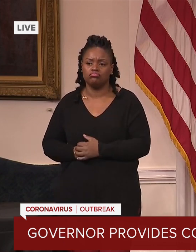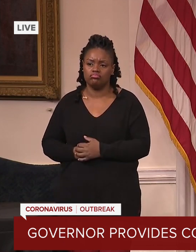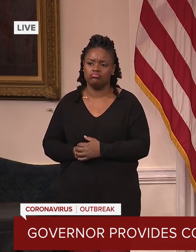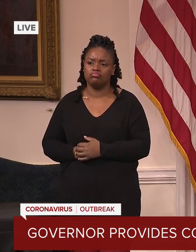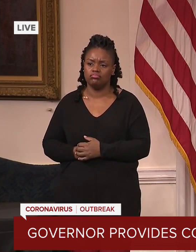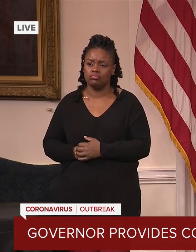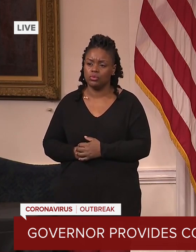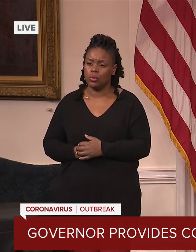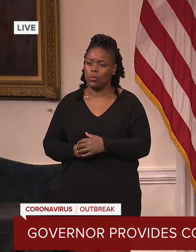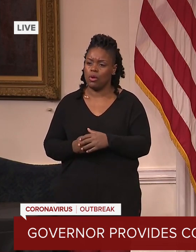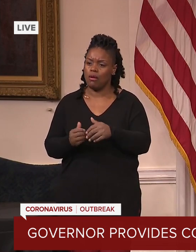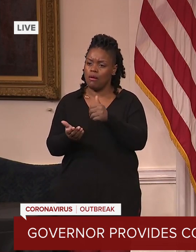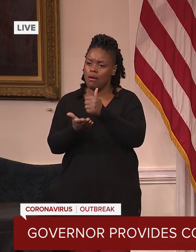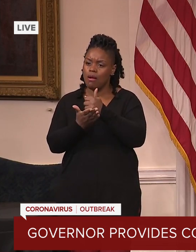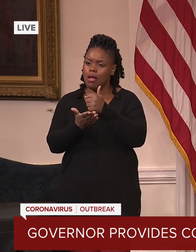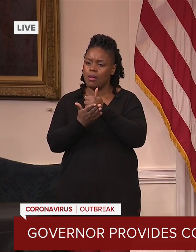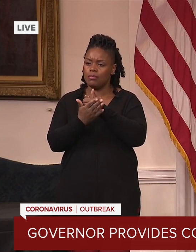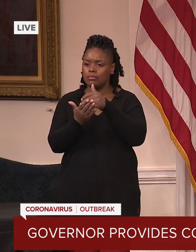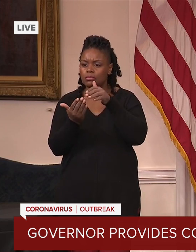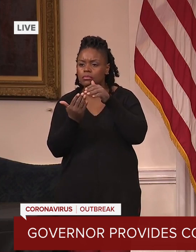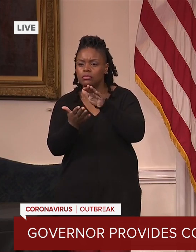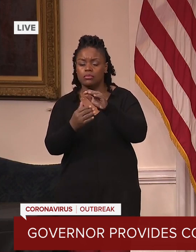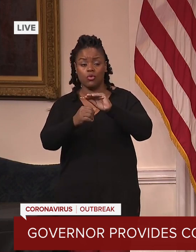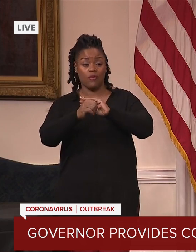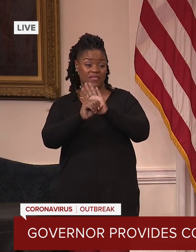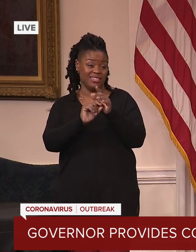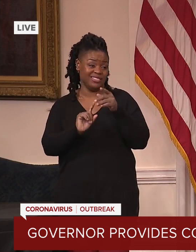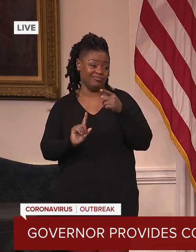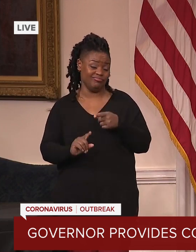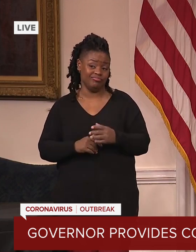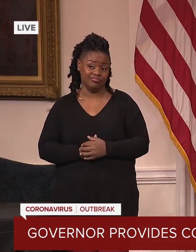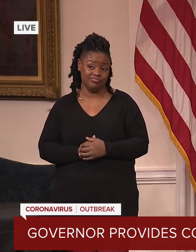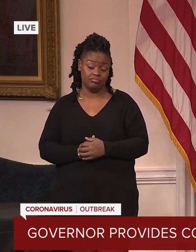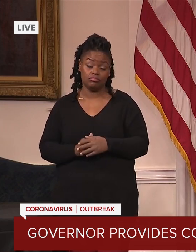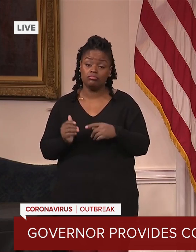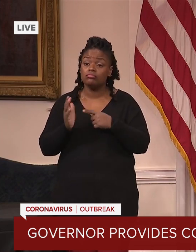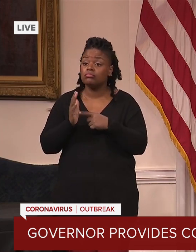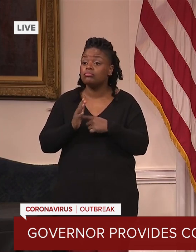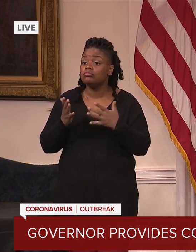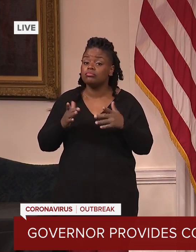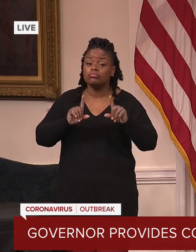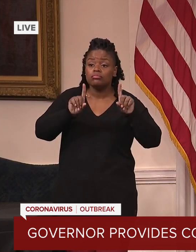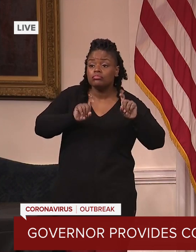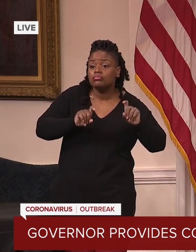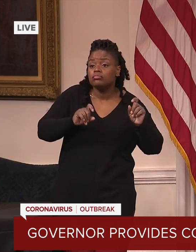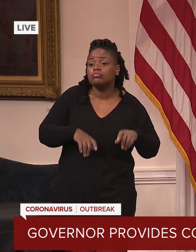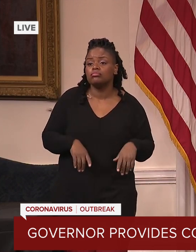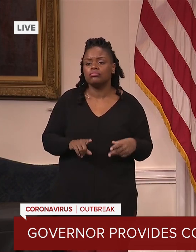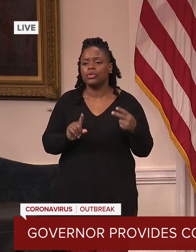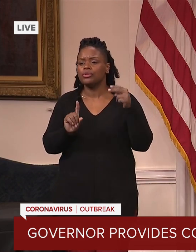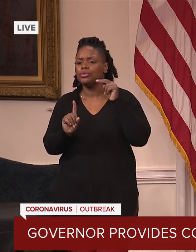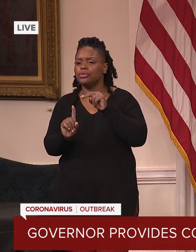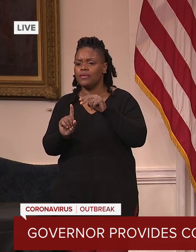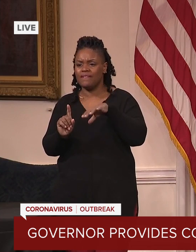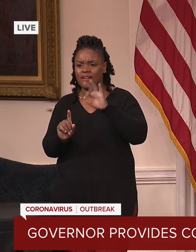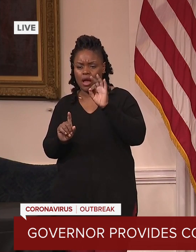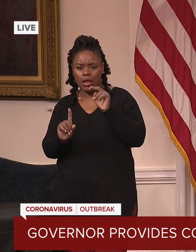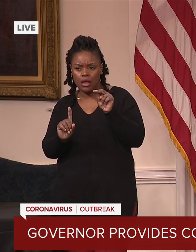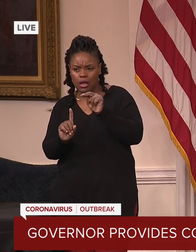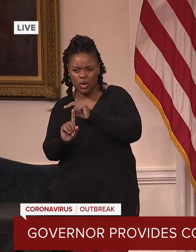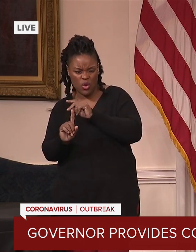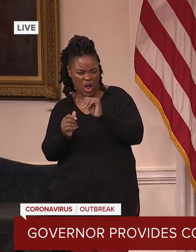to COVID-19. So testing and contact tracing and other efforts continue. And now they are standing up a monumental